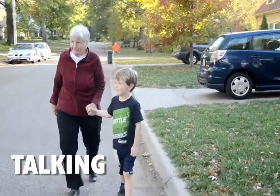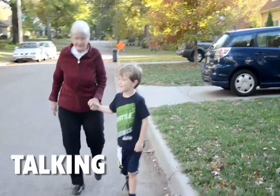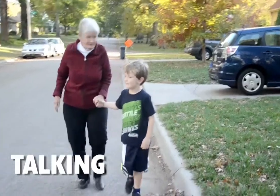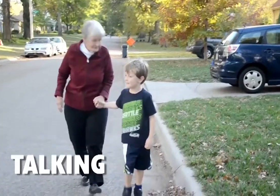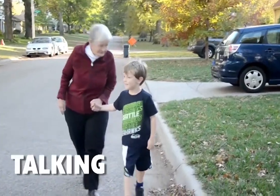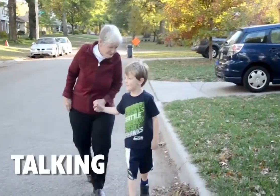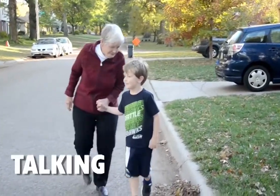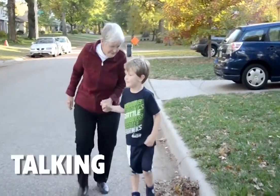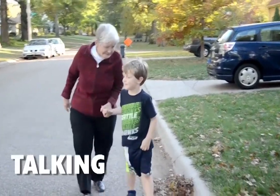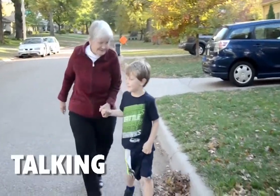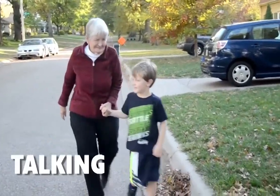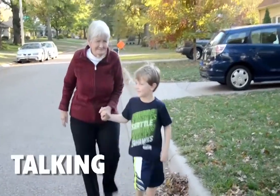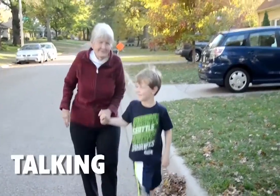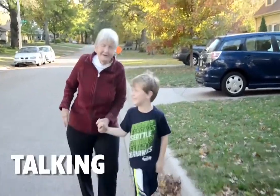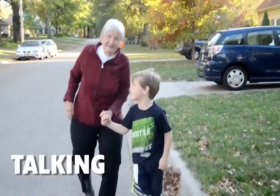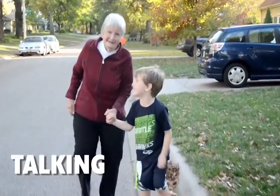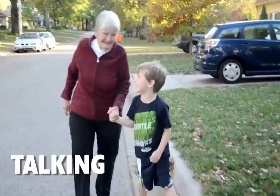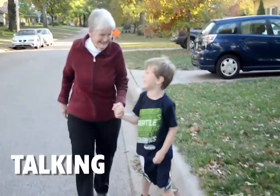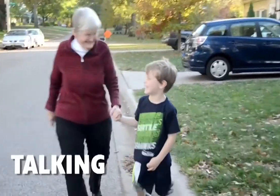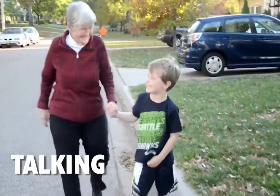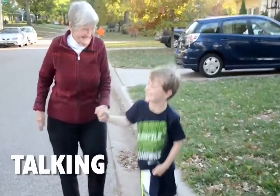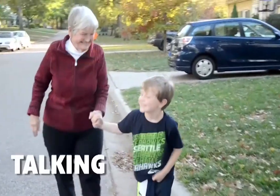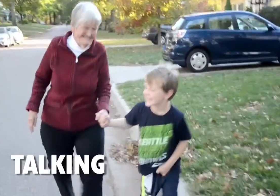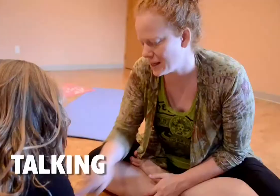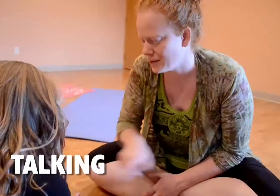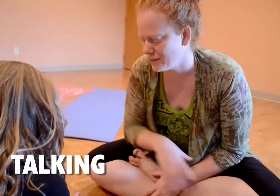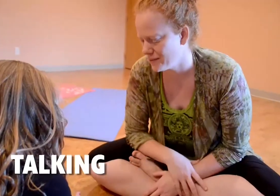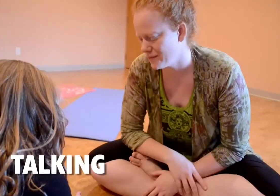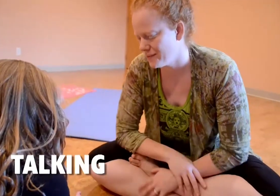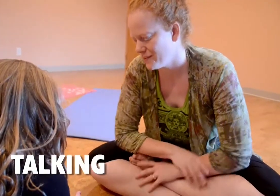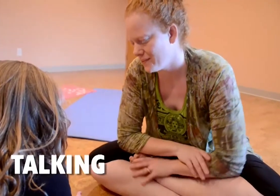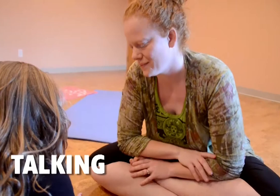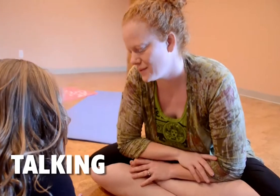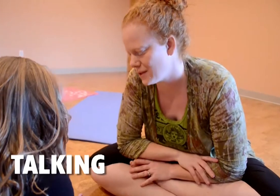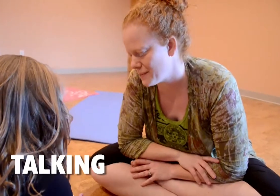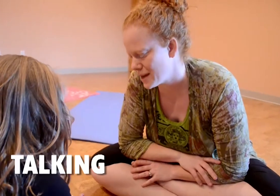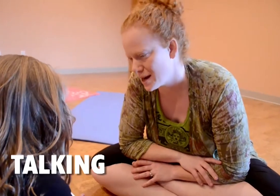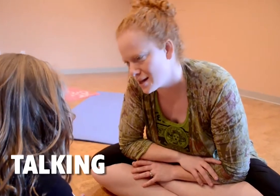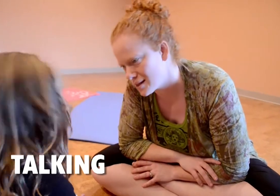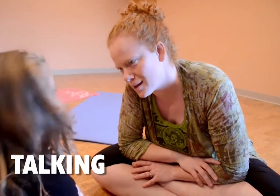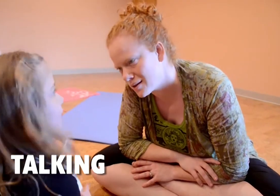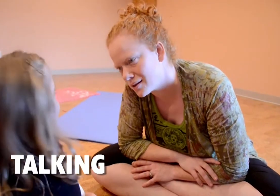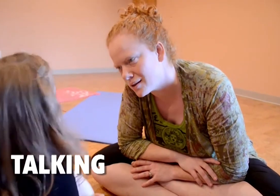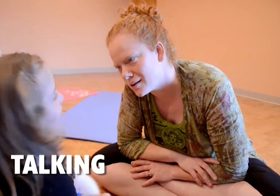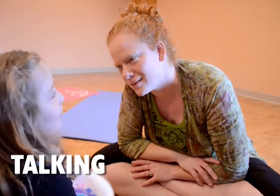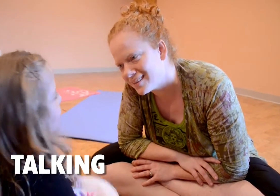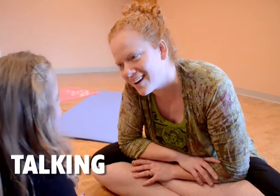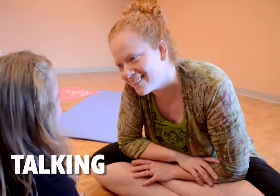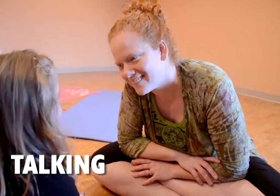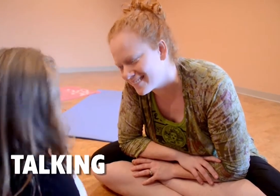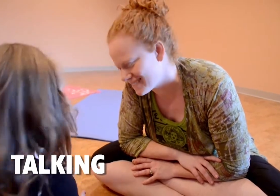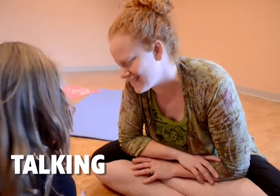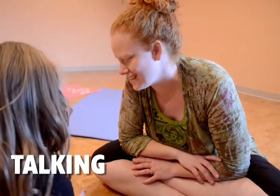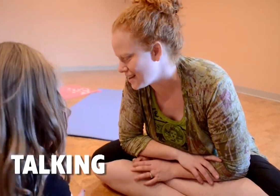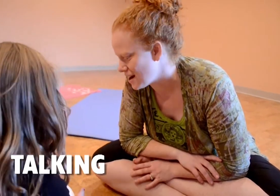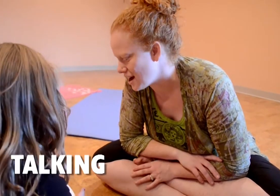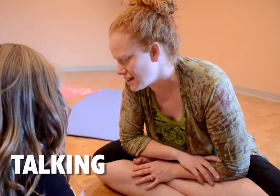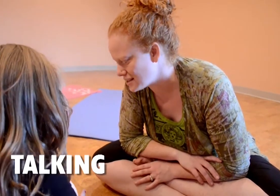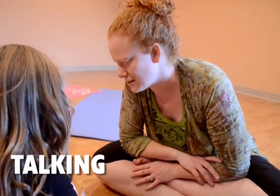trust to talk to and giving them a place to just vent and let go of how they're feeling without judgment or without you trying to fix it.